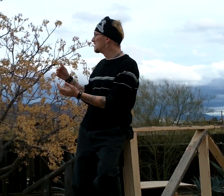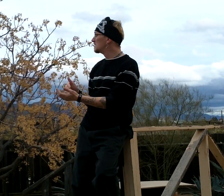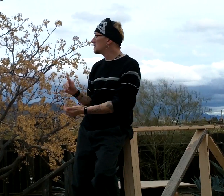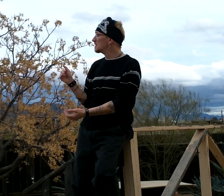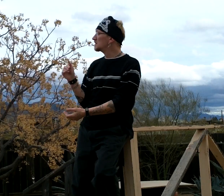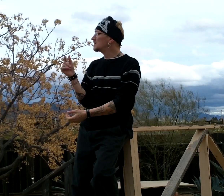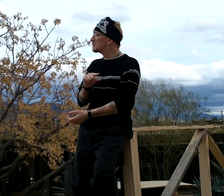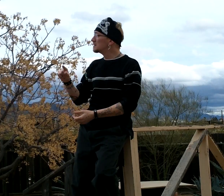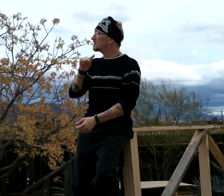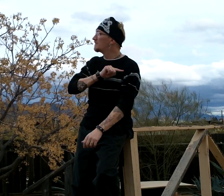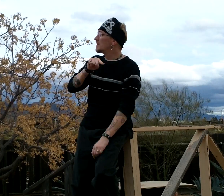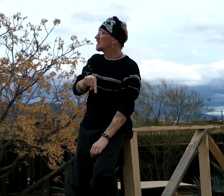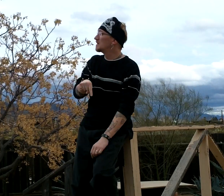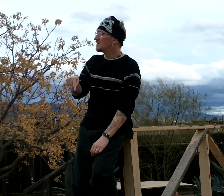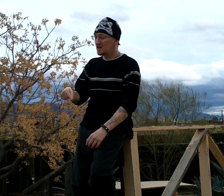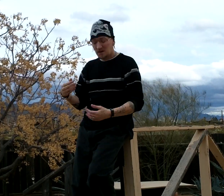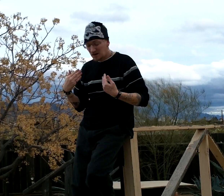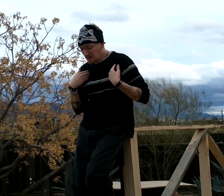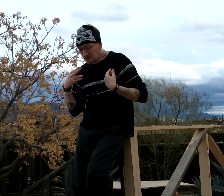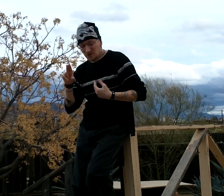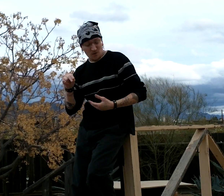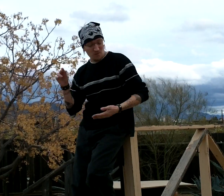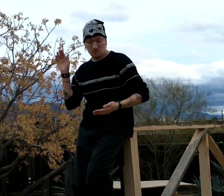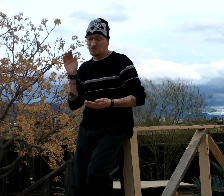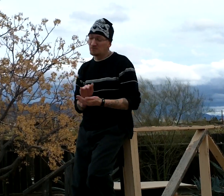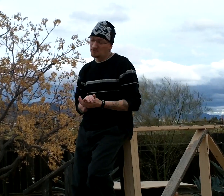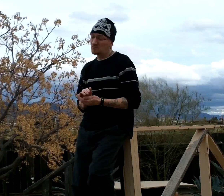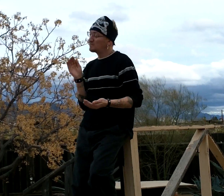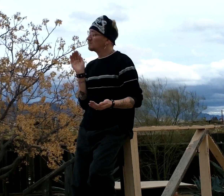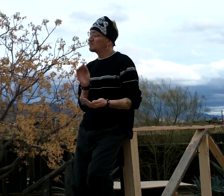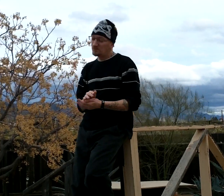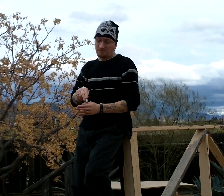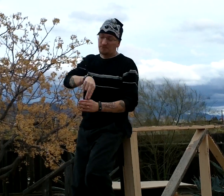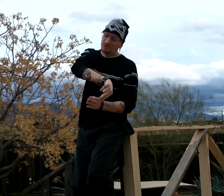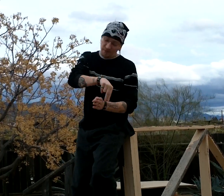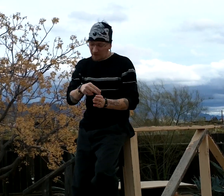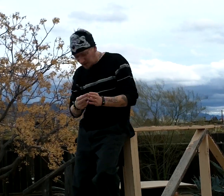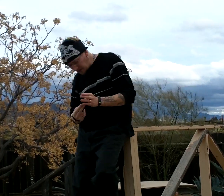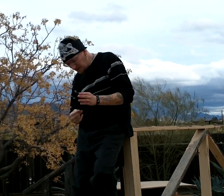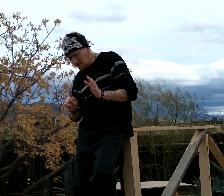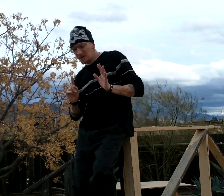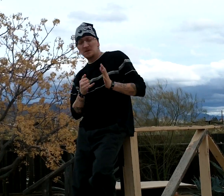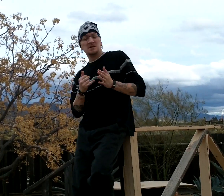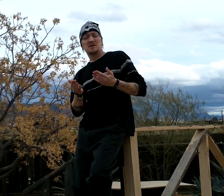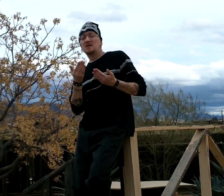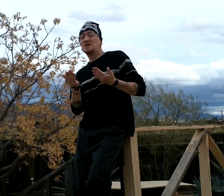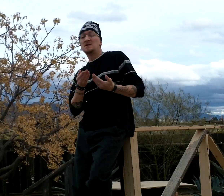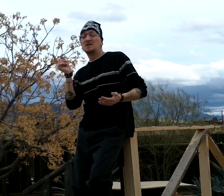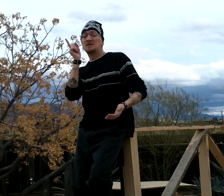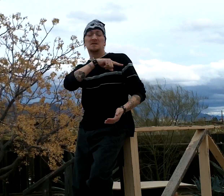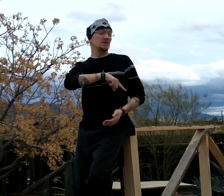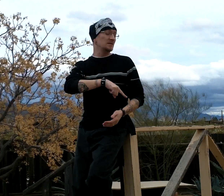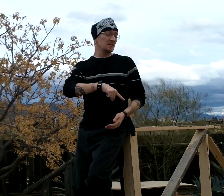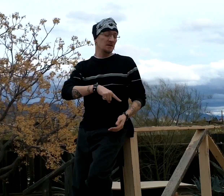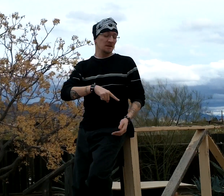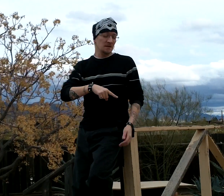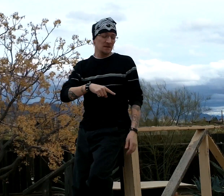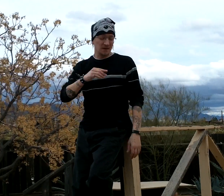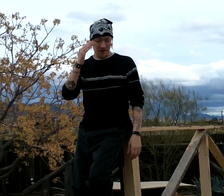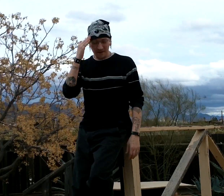Guilty feet at night on the river Though it's easy to pretend I know you're not